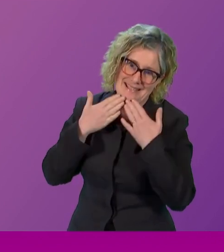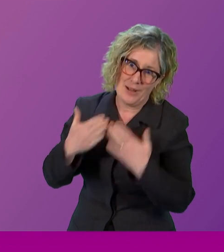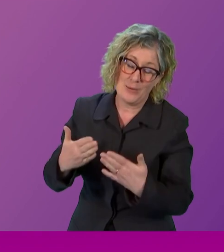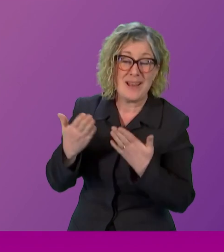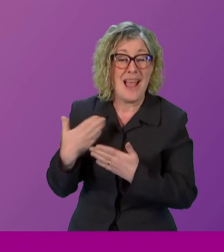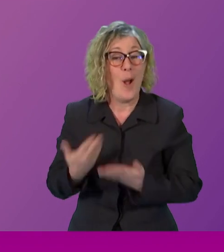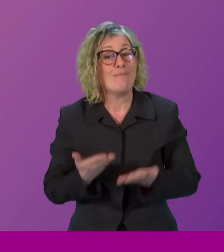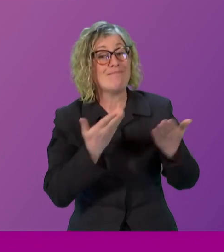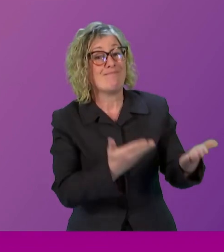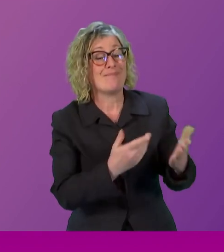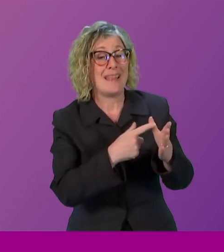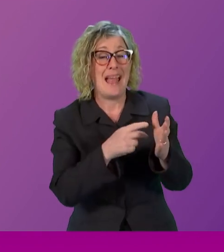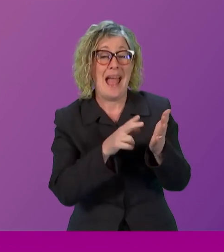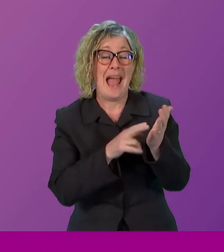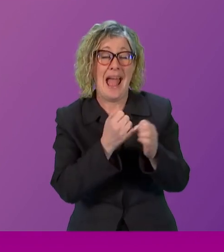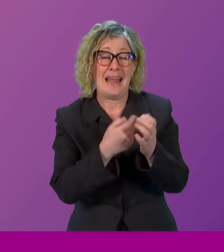remarks.